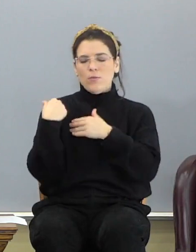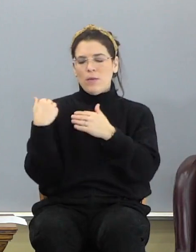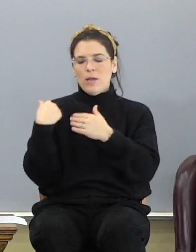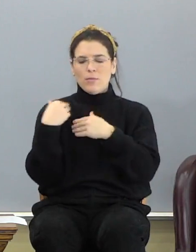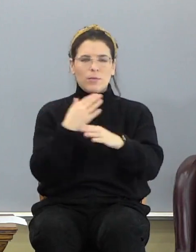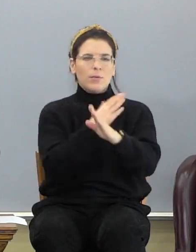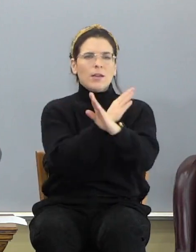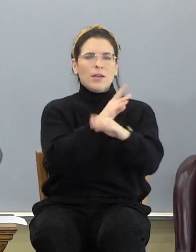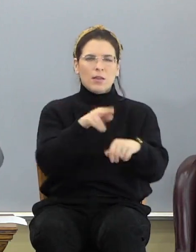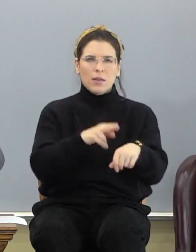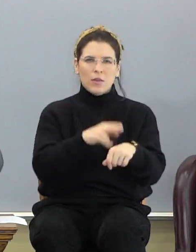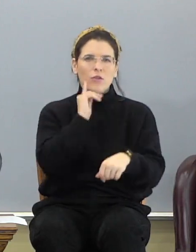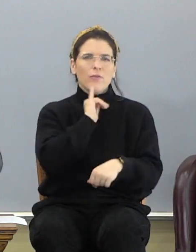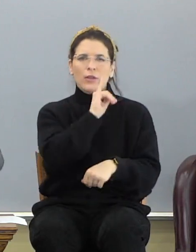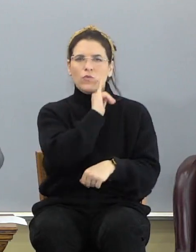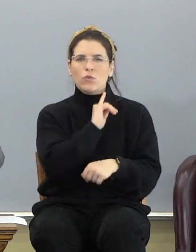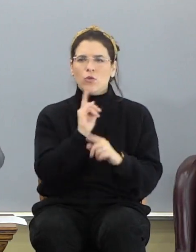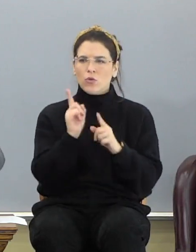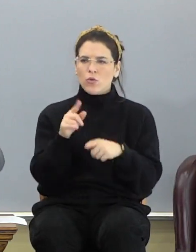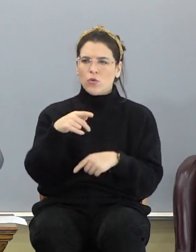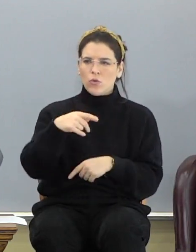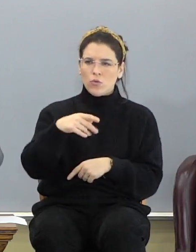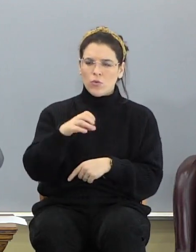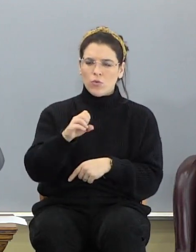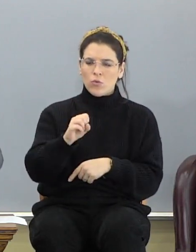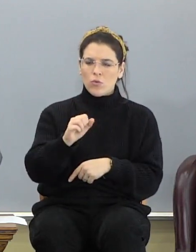the nation Israel. Come with me to Psalm 103.